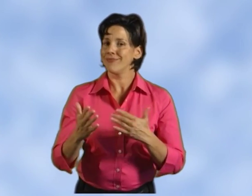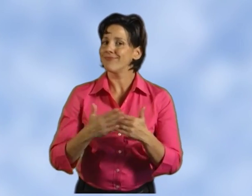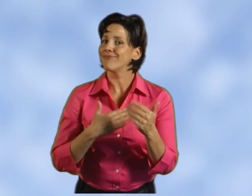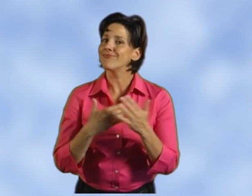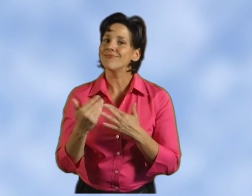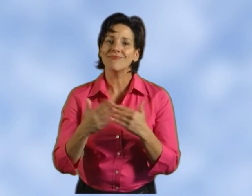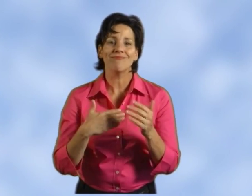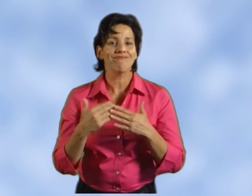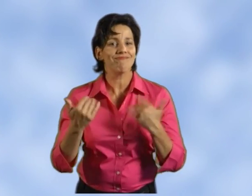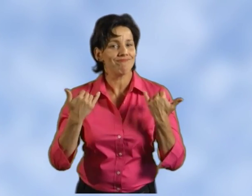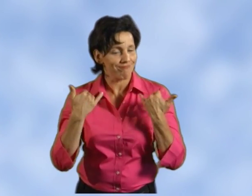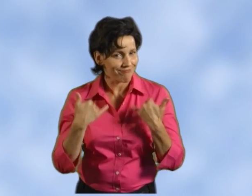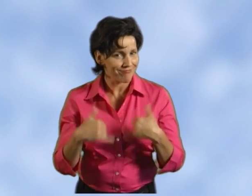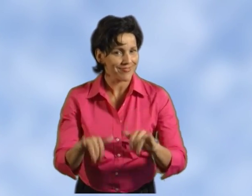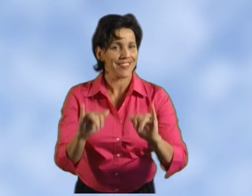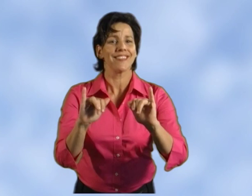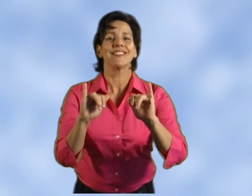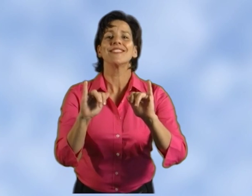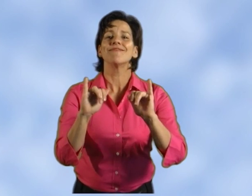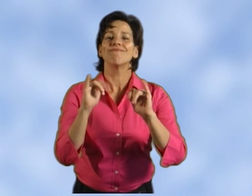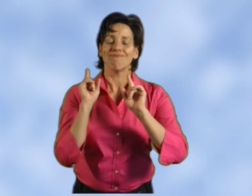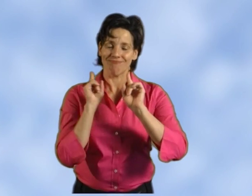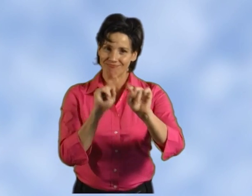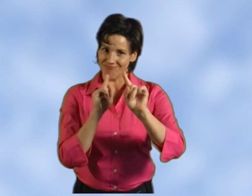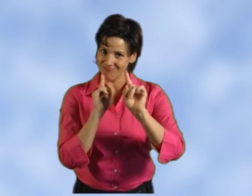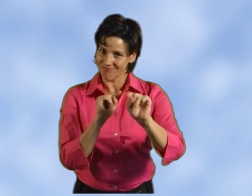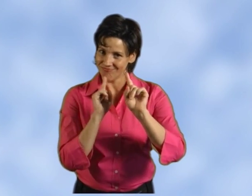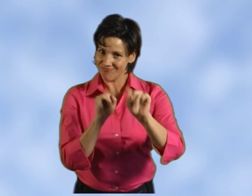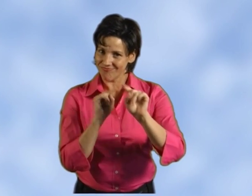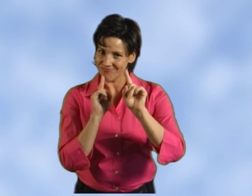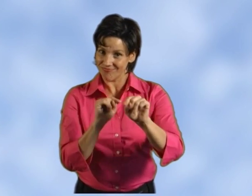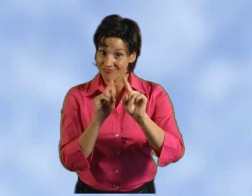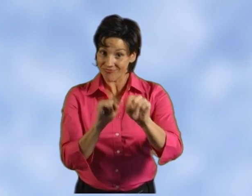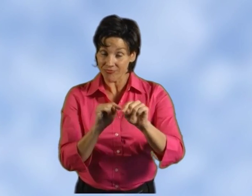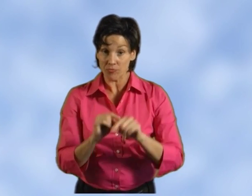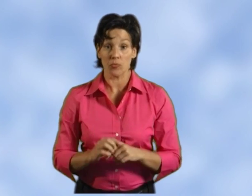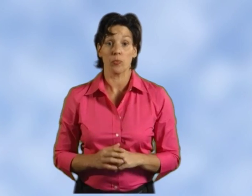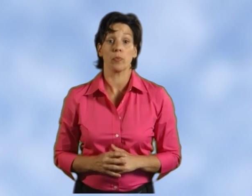it is no guarantee that breast cancer will not develop in the future.